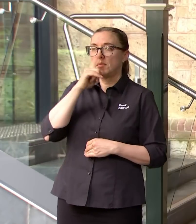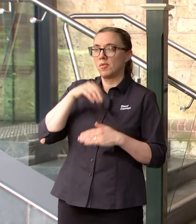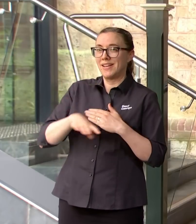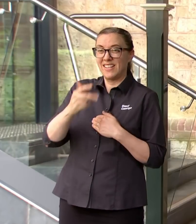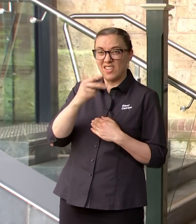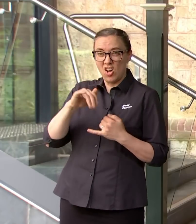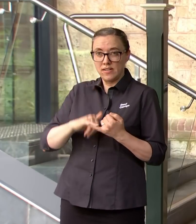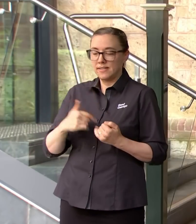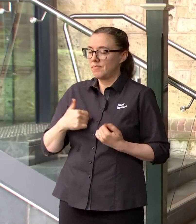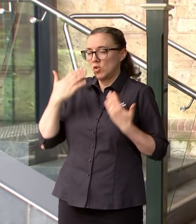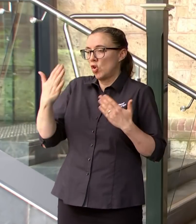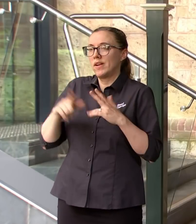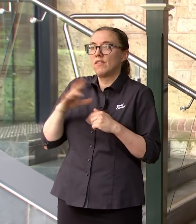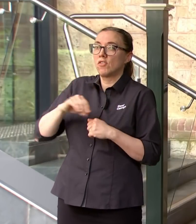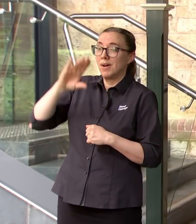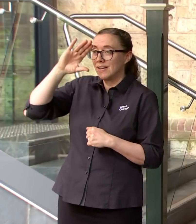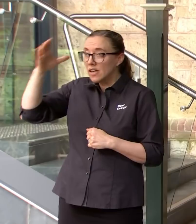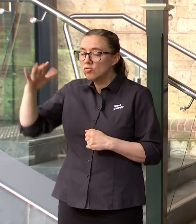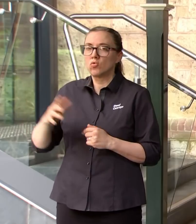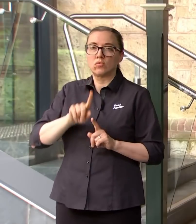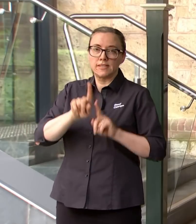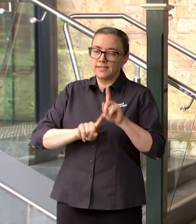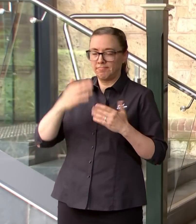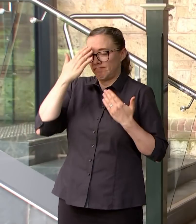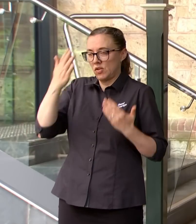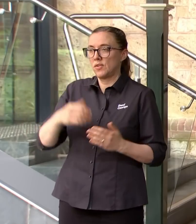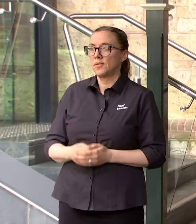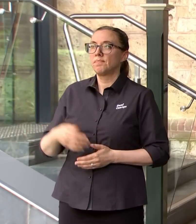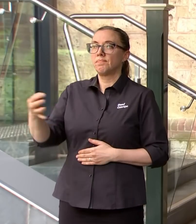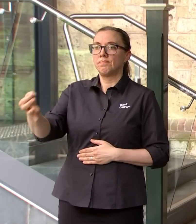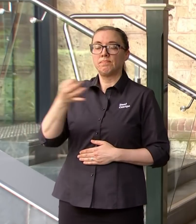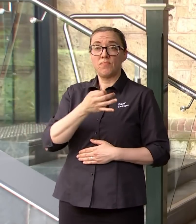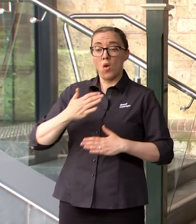unfortunately I just don't have any further details on that yes